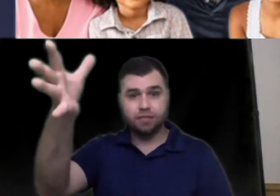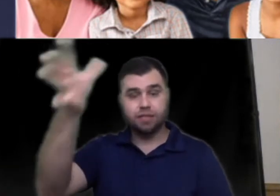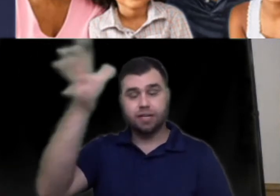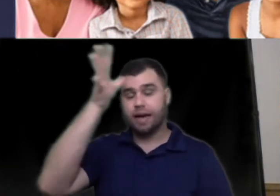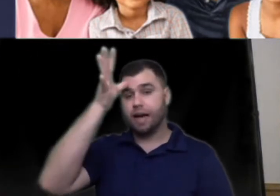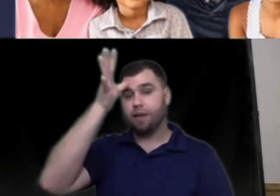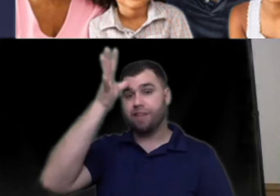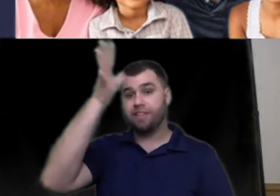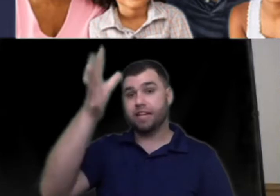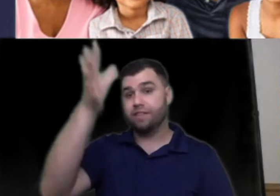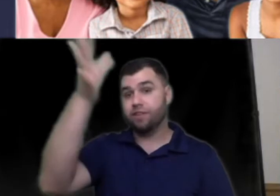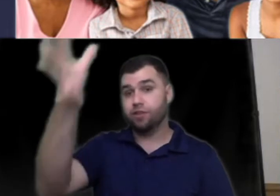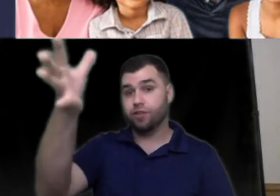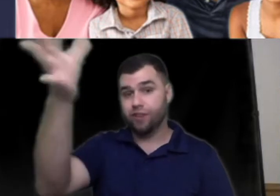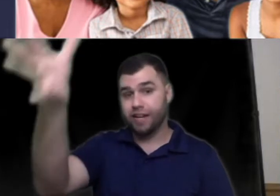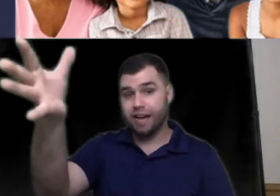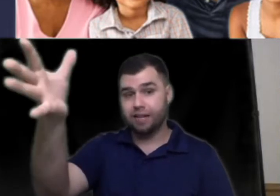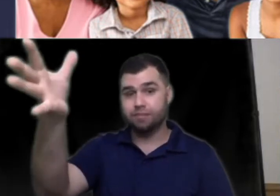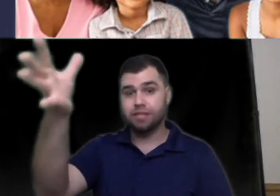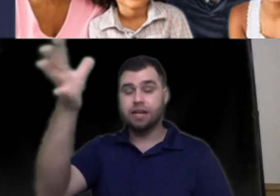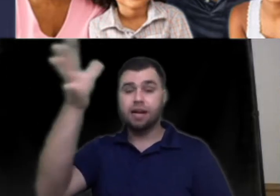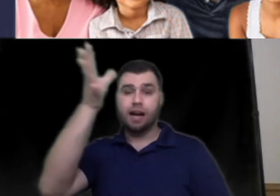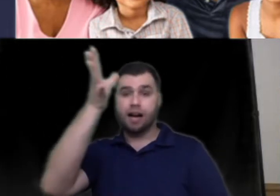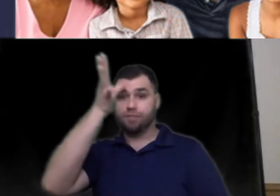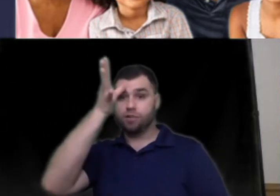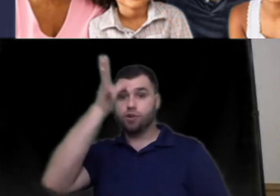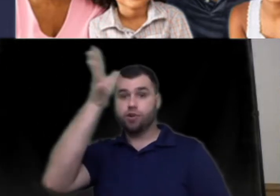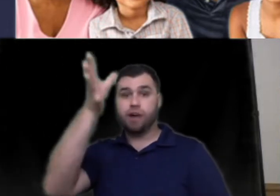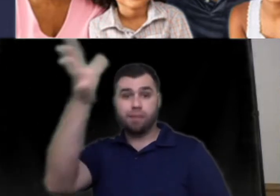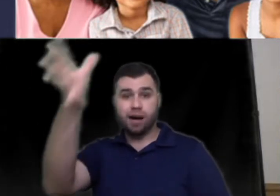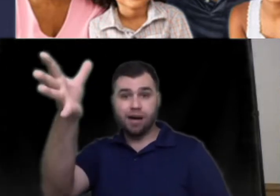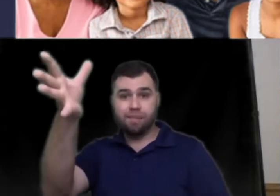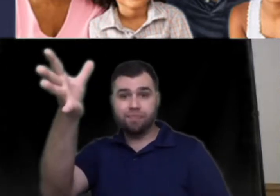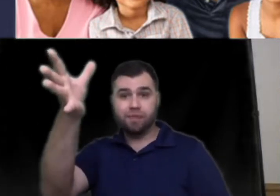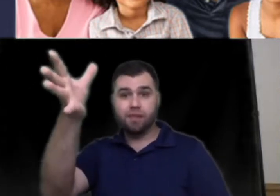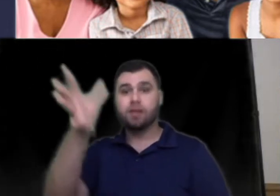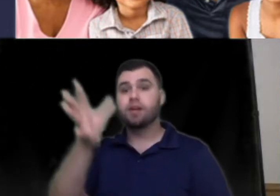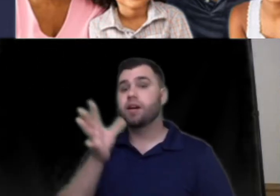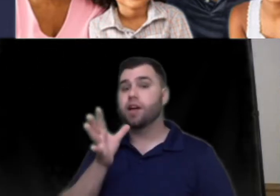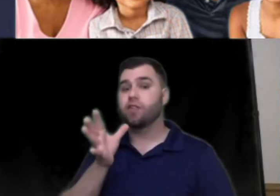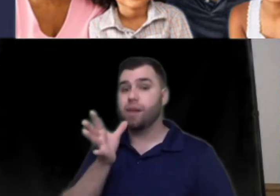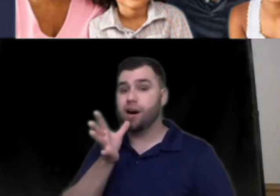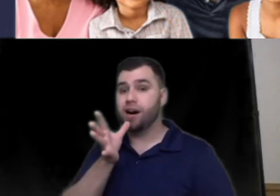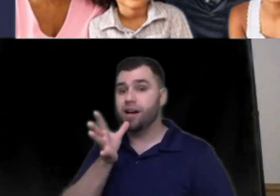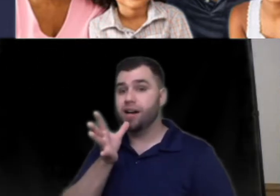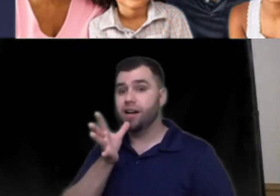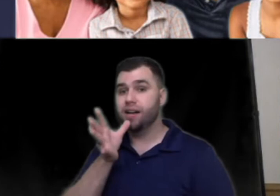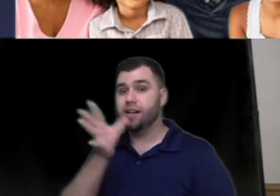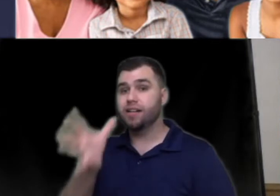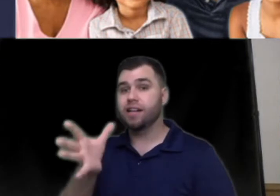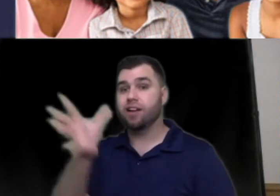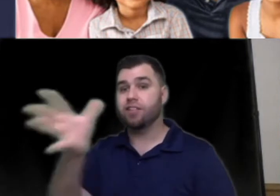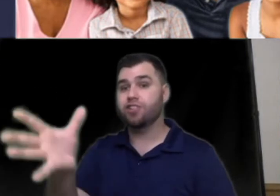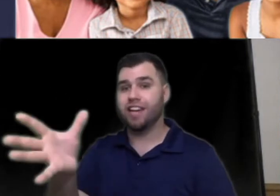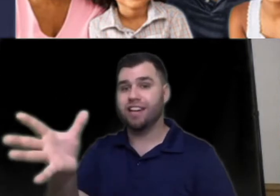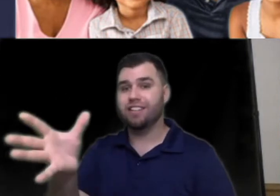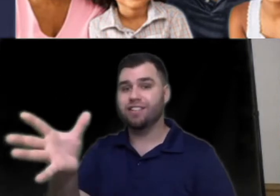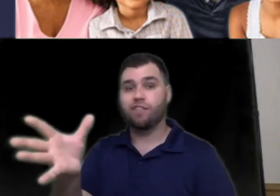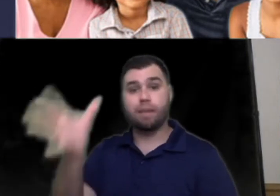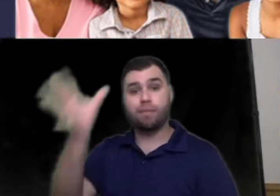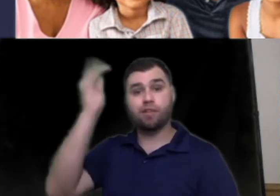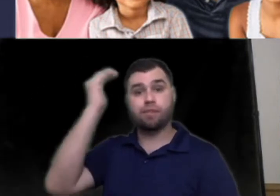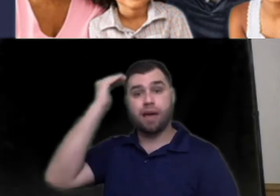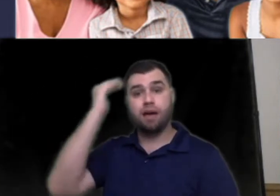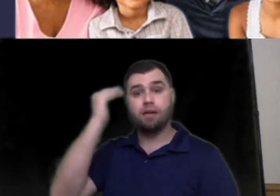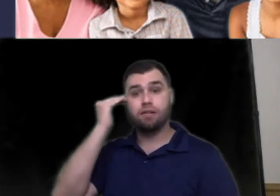I've seen it even do it three times so grandpa and grandma down on the chin so